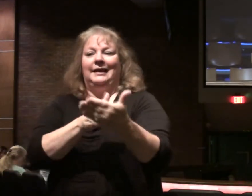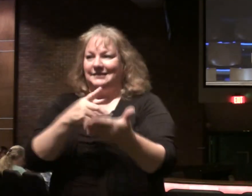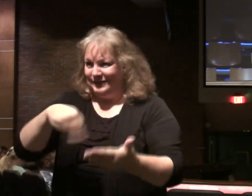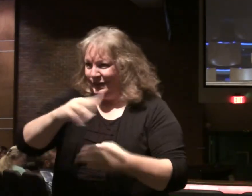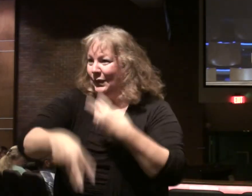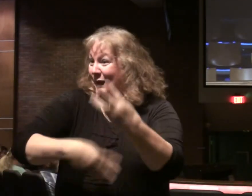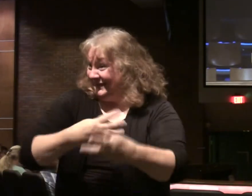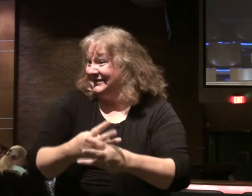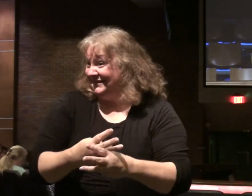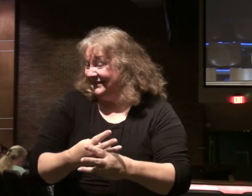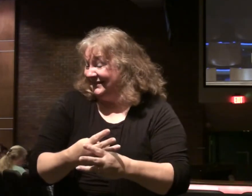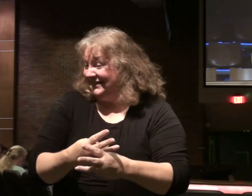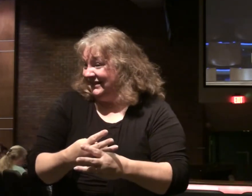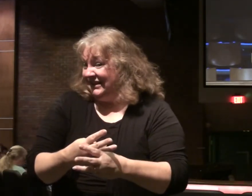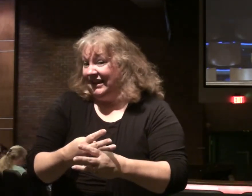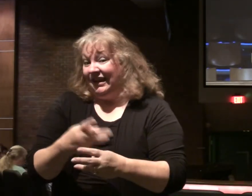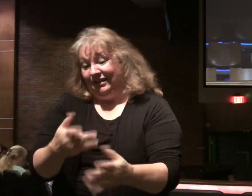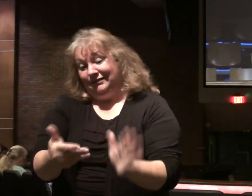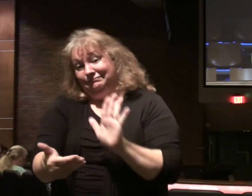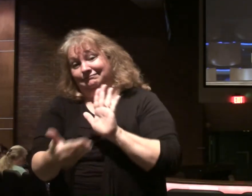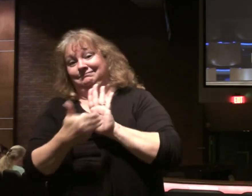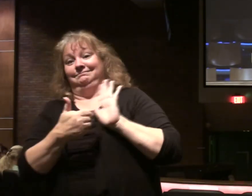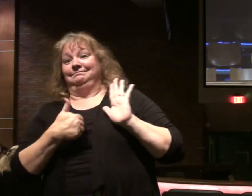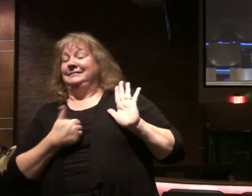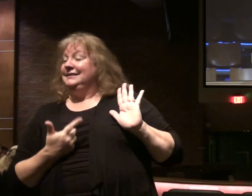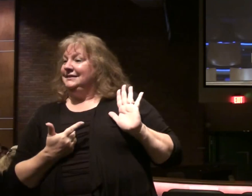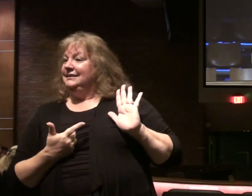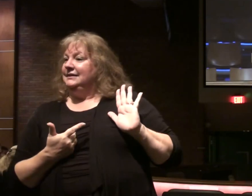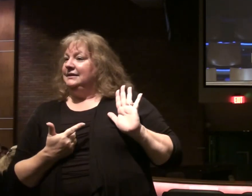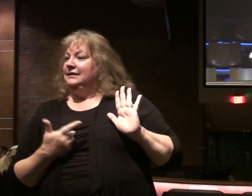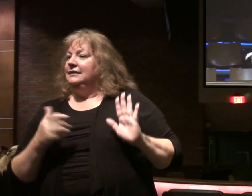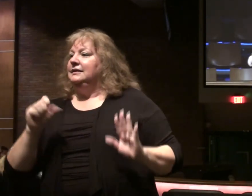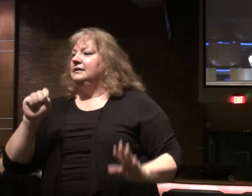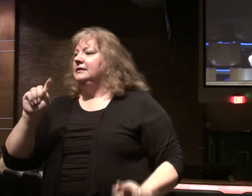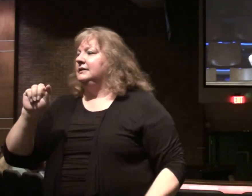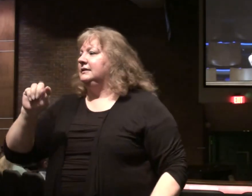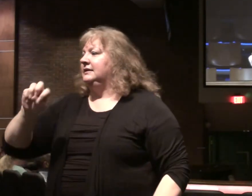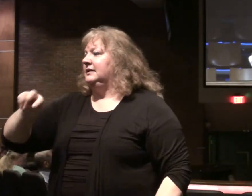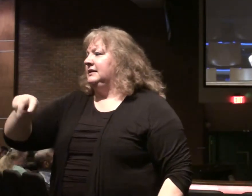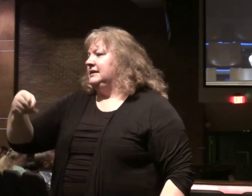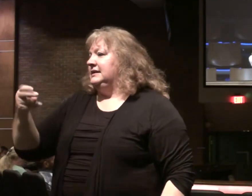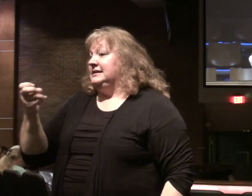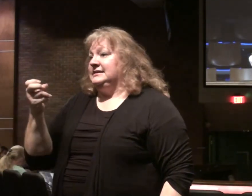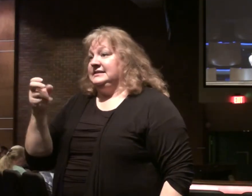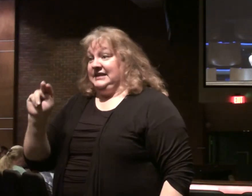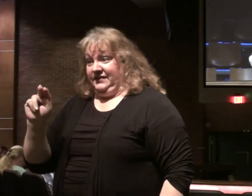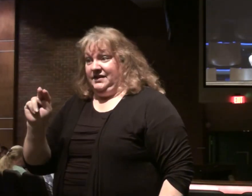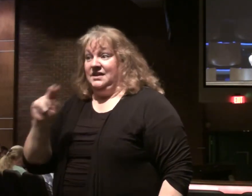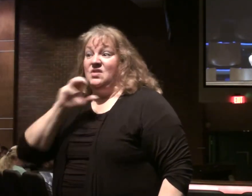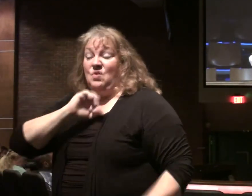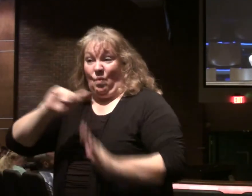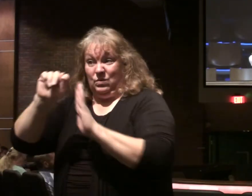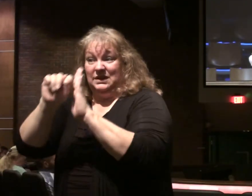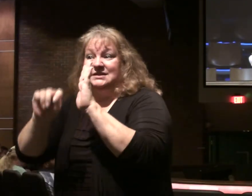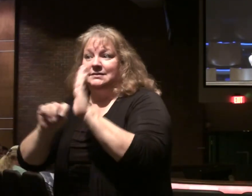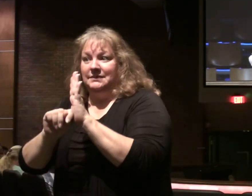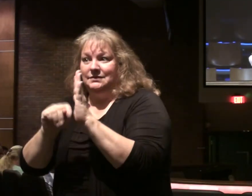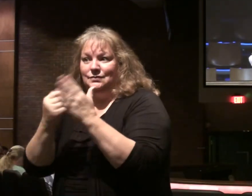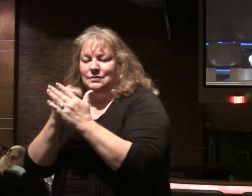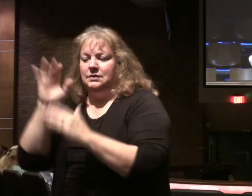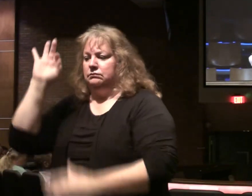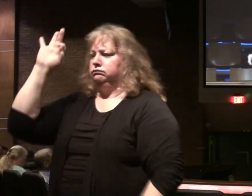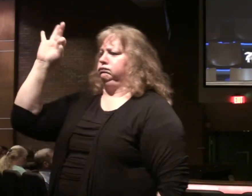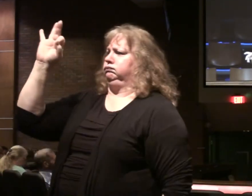sense. And the world's against you. Stephen. You see this all throughout the Old and New Testament. Stephen preaching.